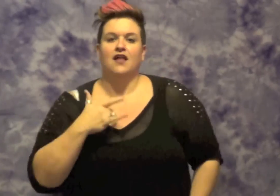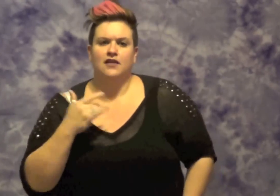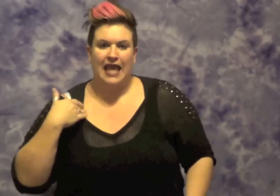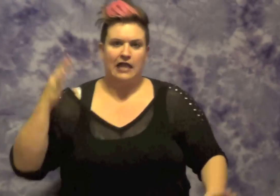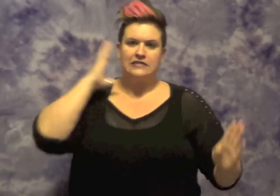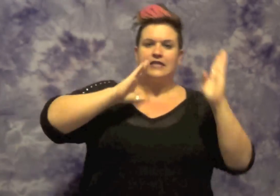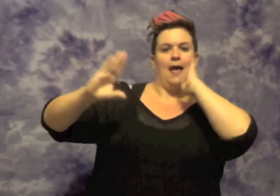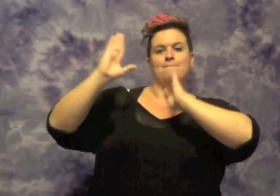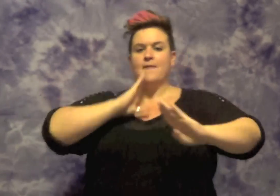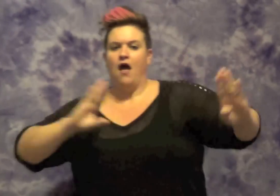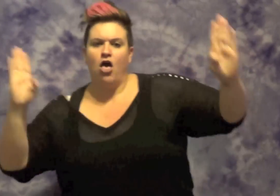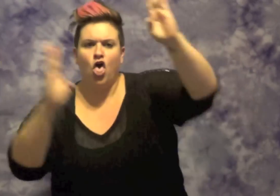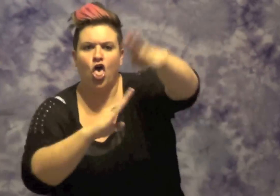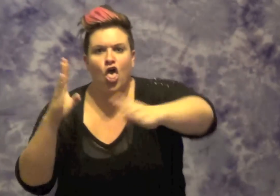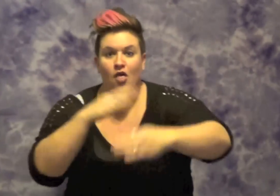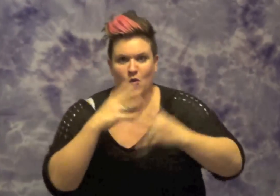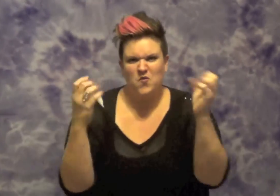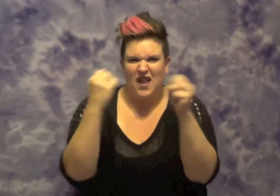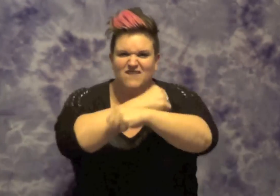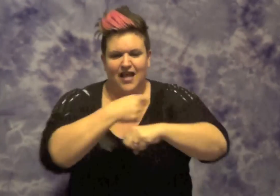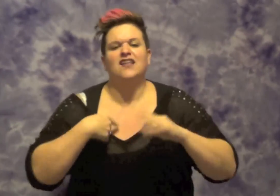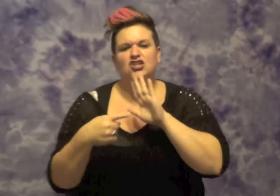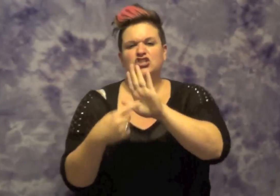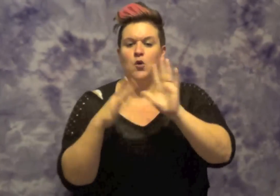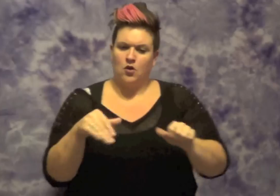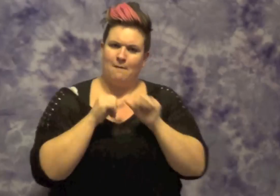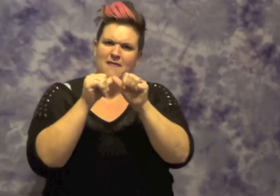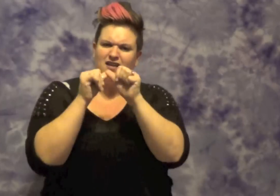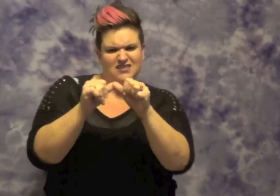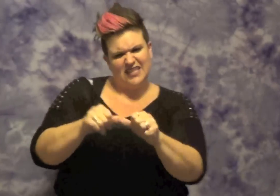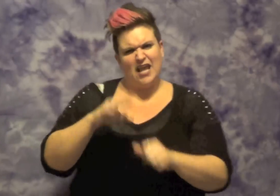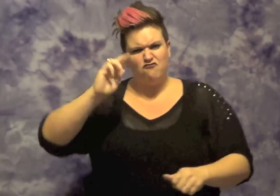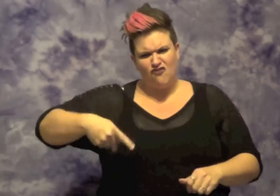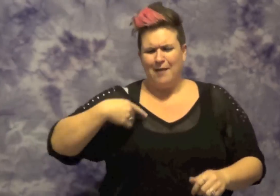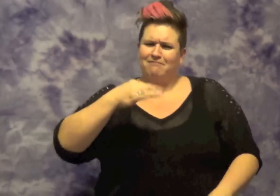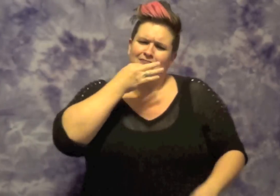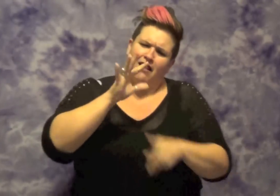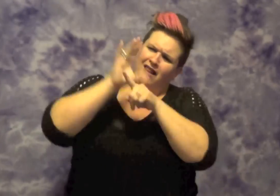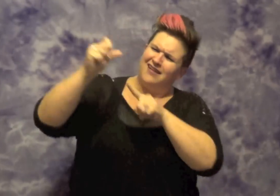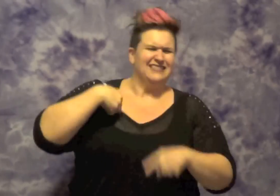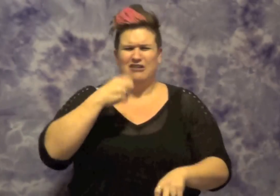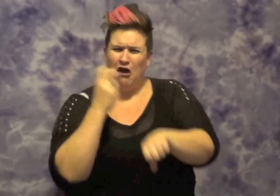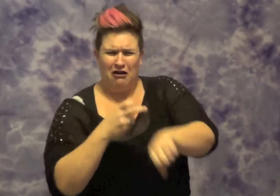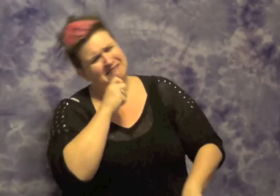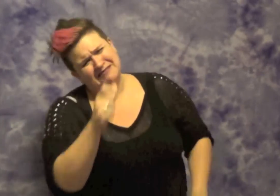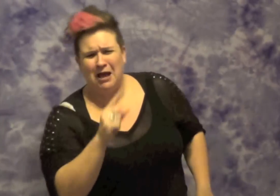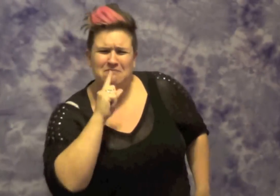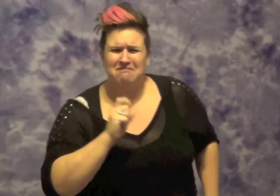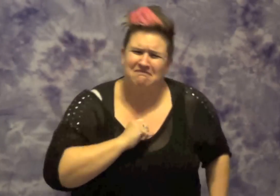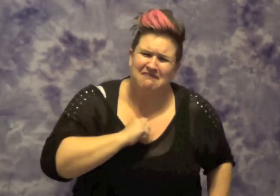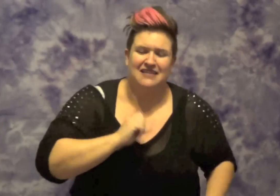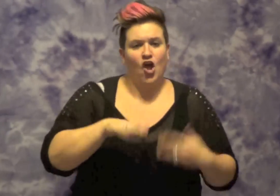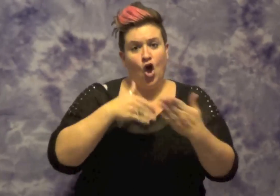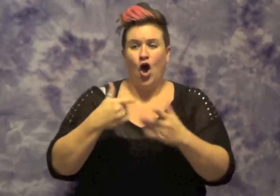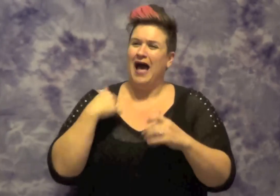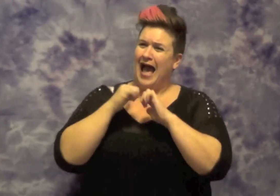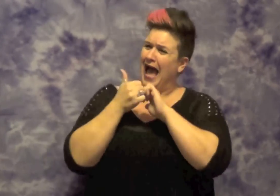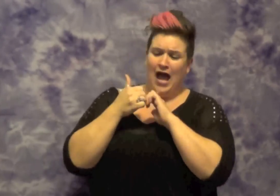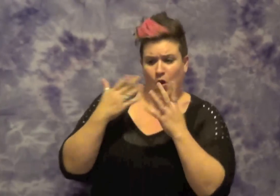to slap, box, slap, box. Let me show you maintaining this shit ain't that hard, that hard. Everybody wants the key and the secret to rap and mortality like I have